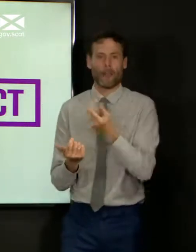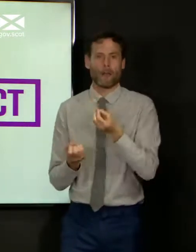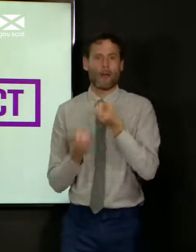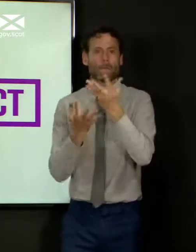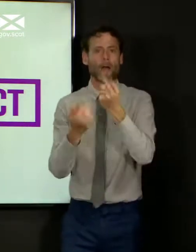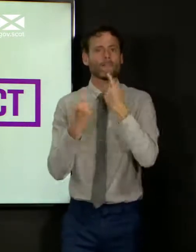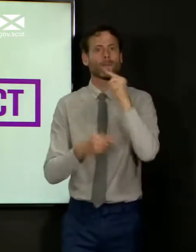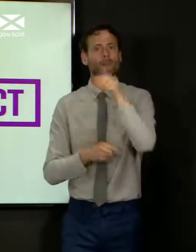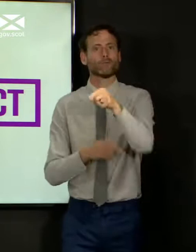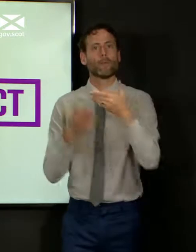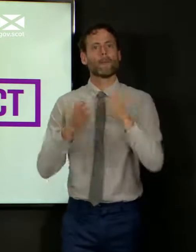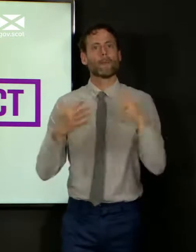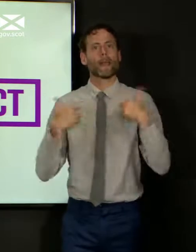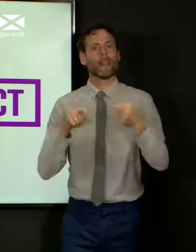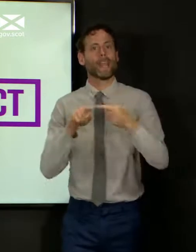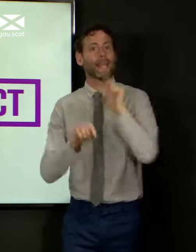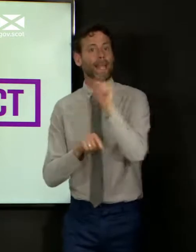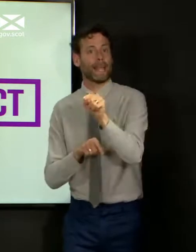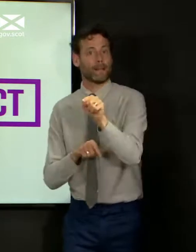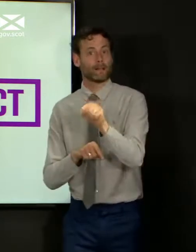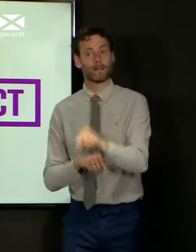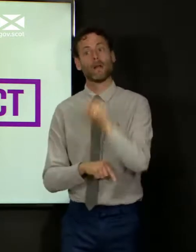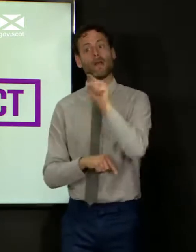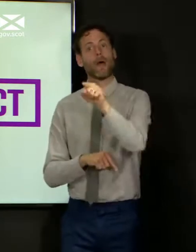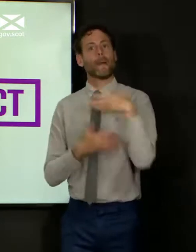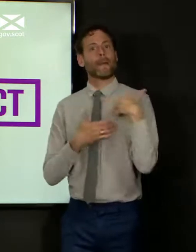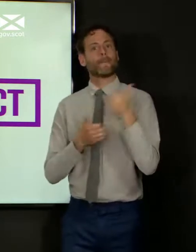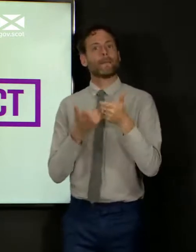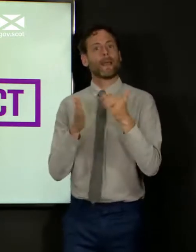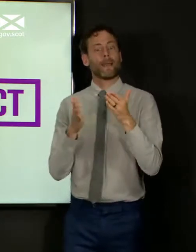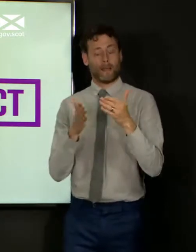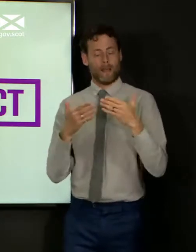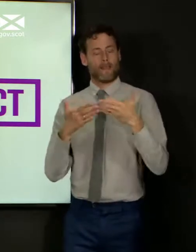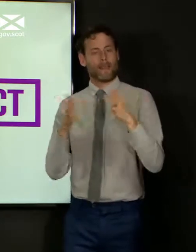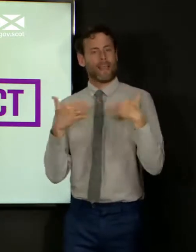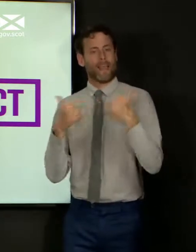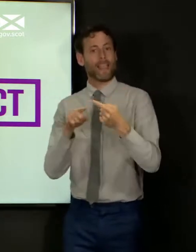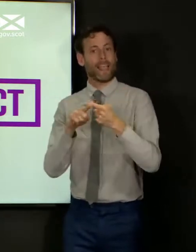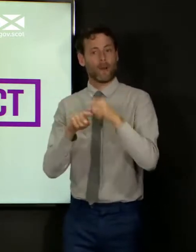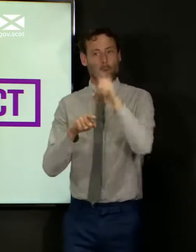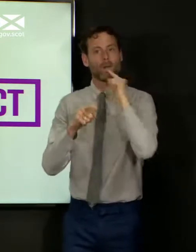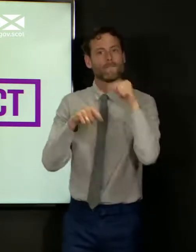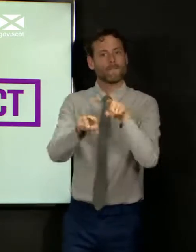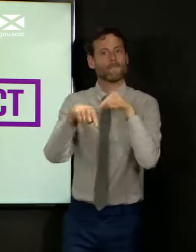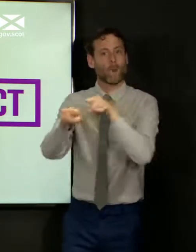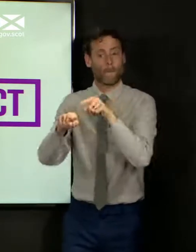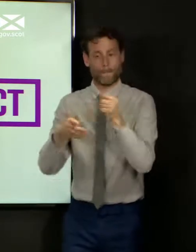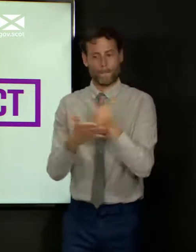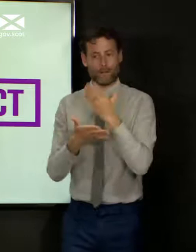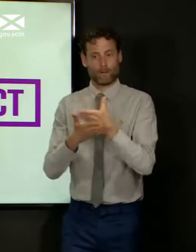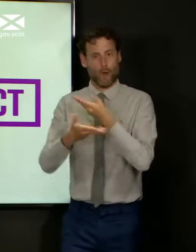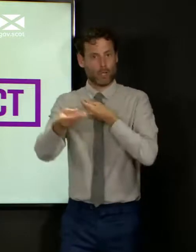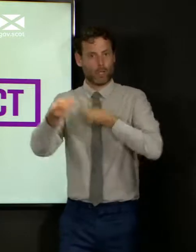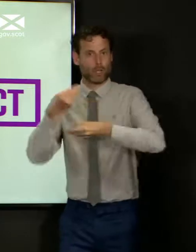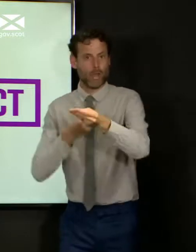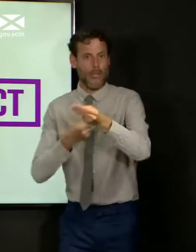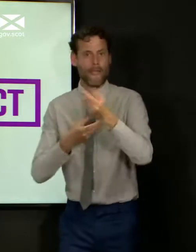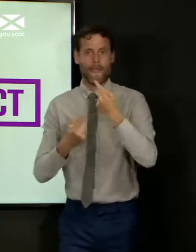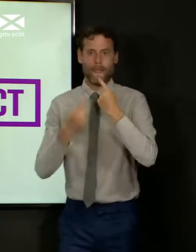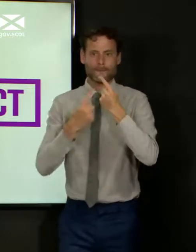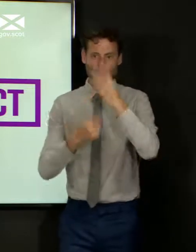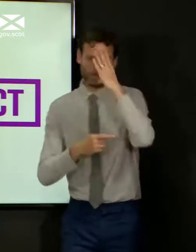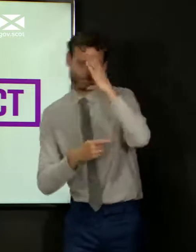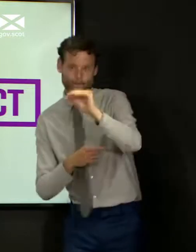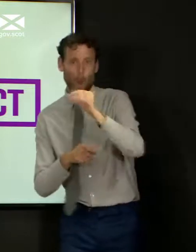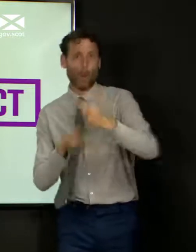England and their protection teams to make sure that that information was exchanged, exchanged really quickly so